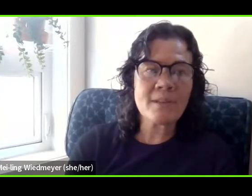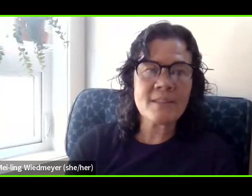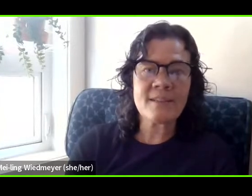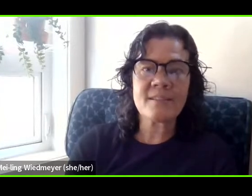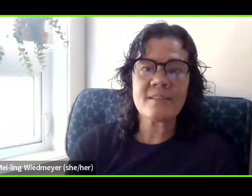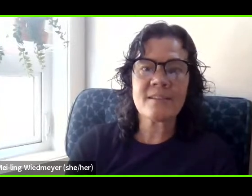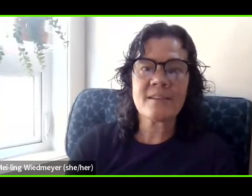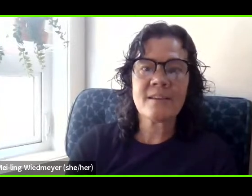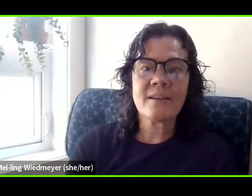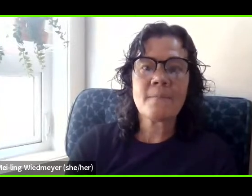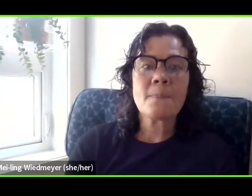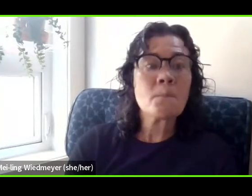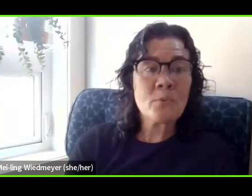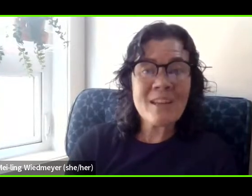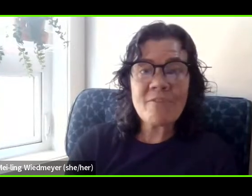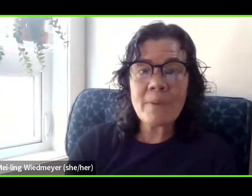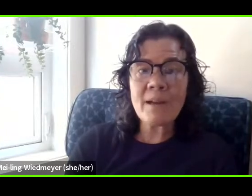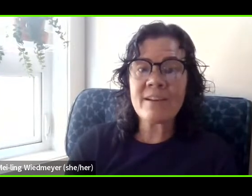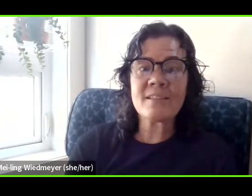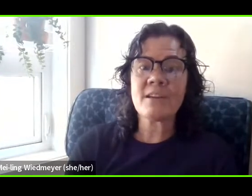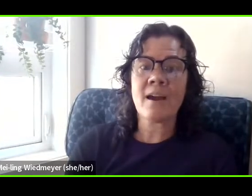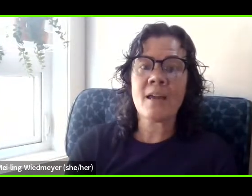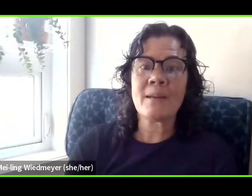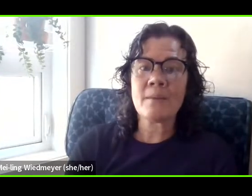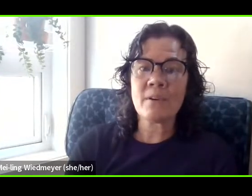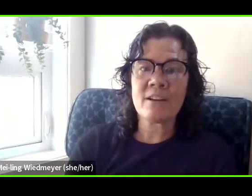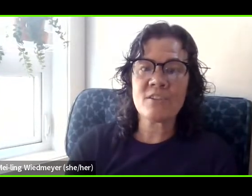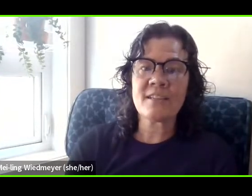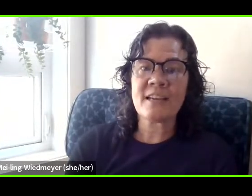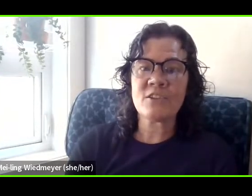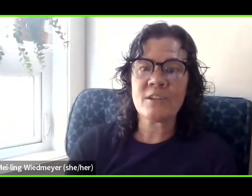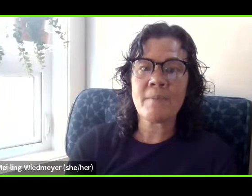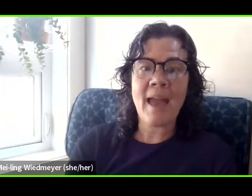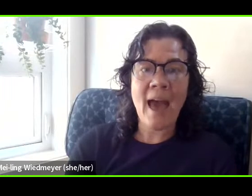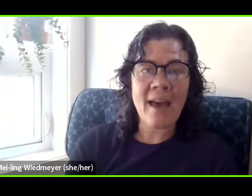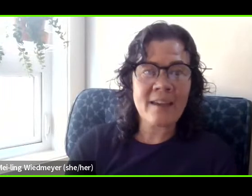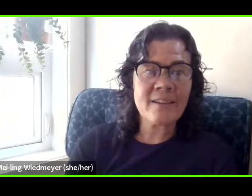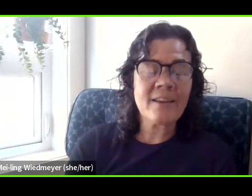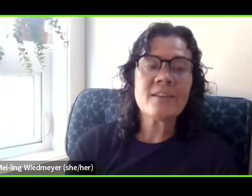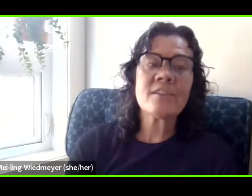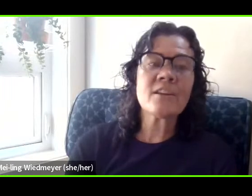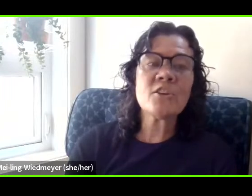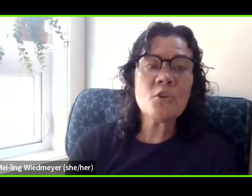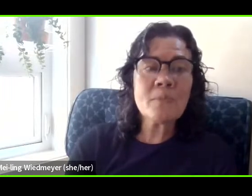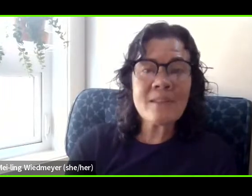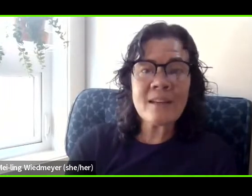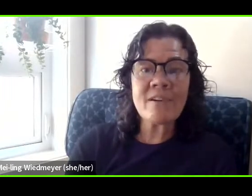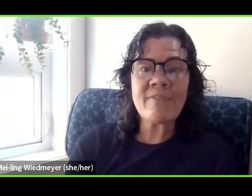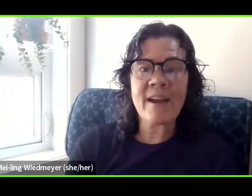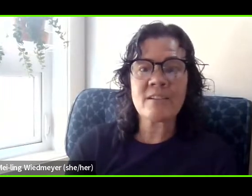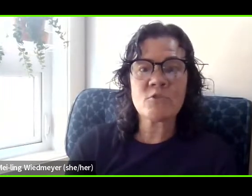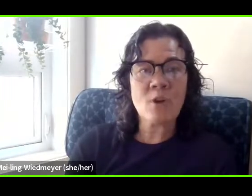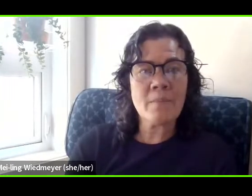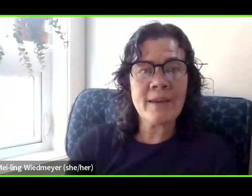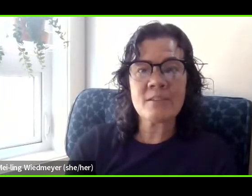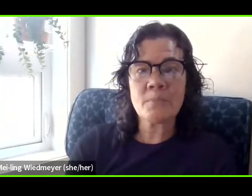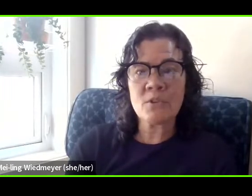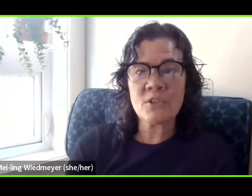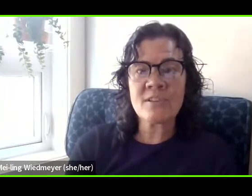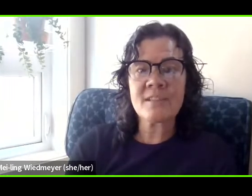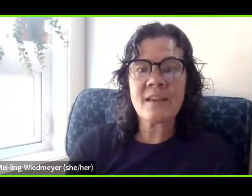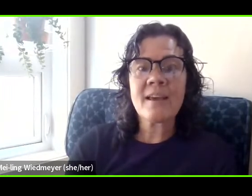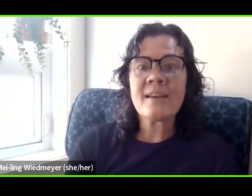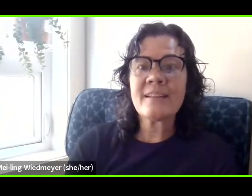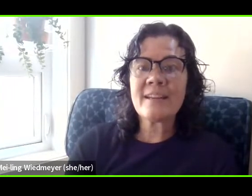and hopelessness. Brief periods of time in immigration detention may add to the cumulative effect of trauma